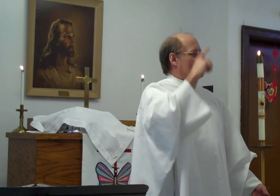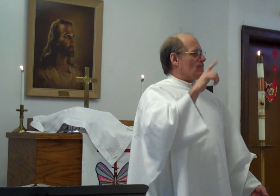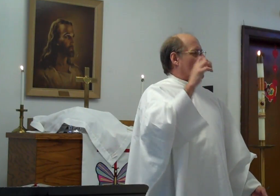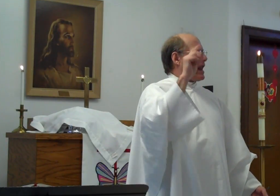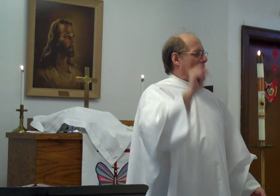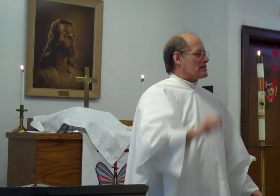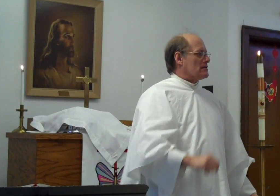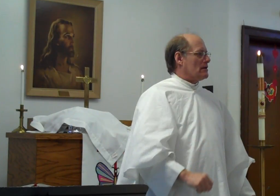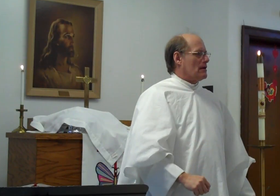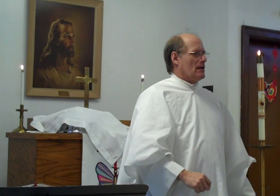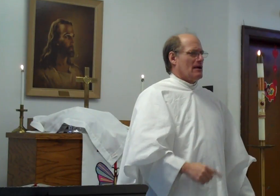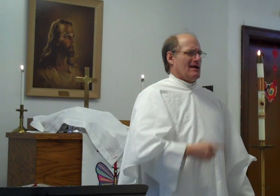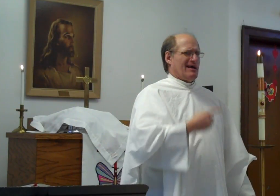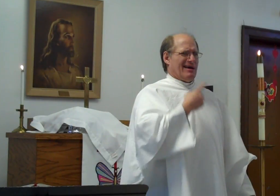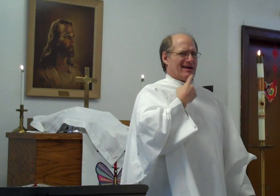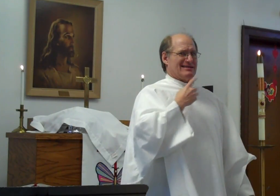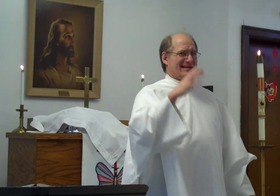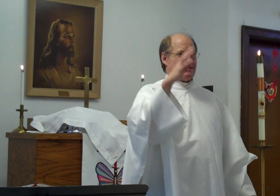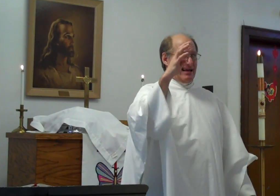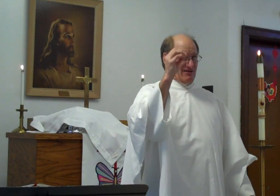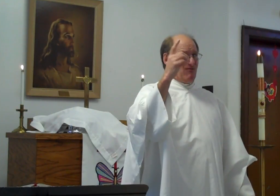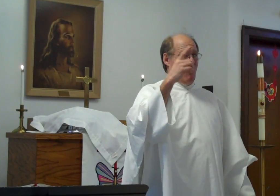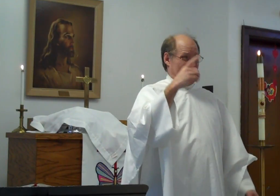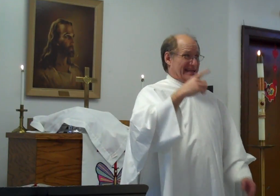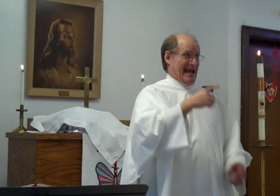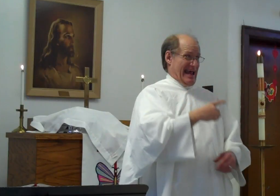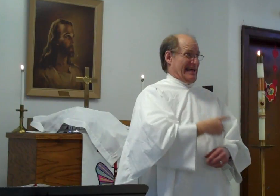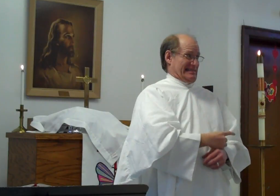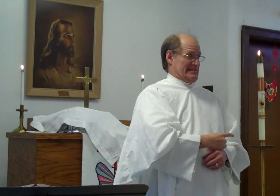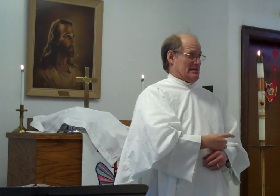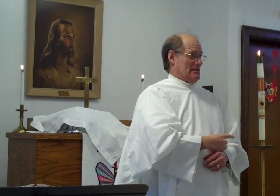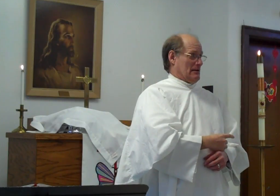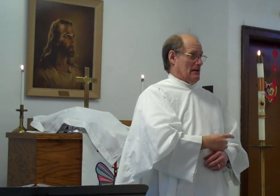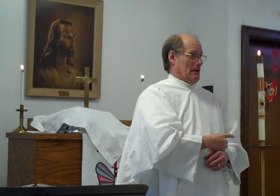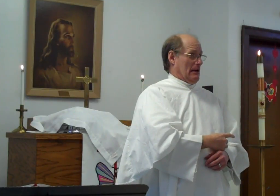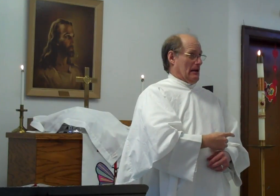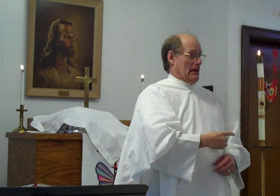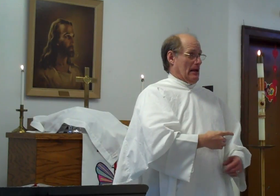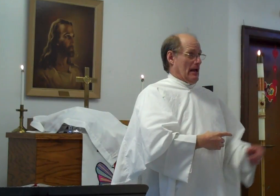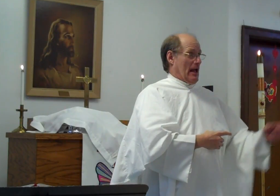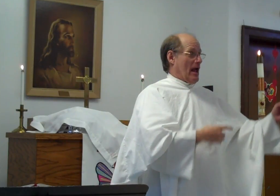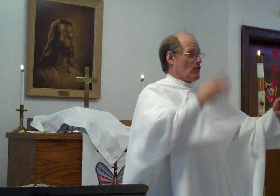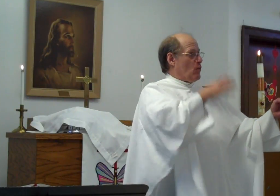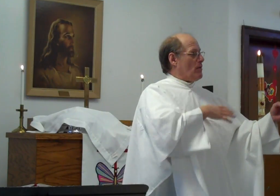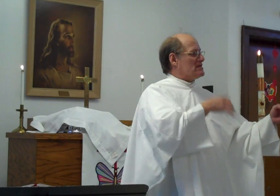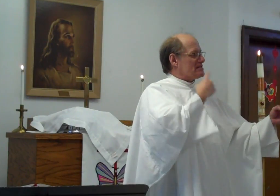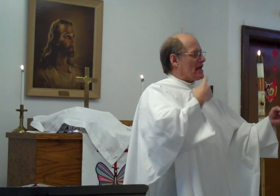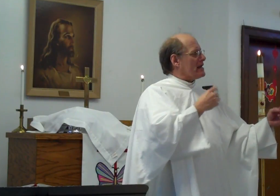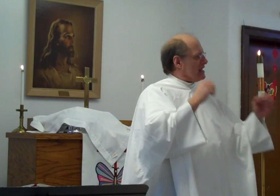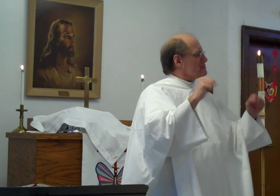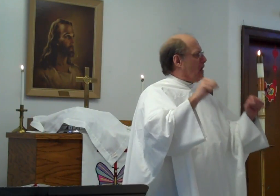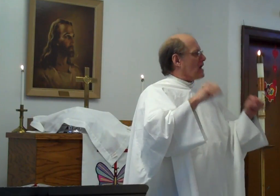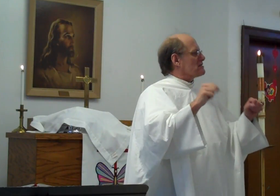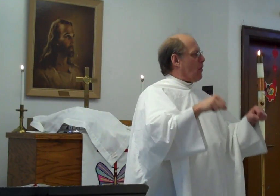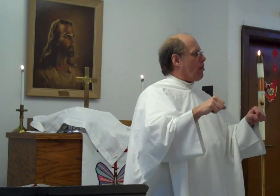for Lent. And I said, that's 40 days. And the woman said, it's possible.